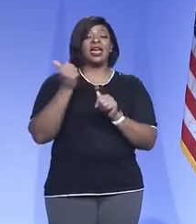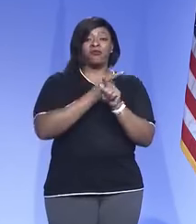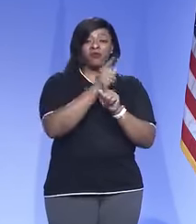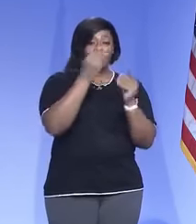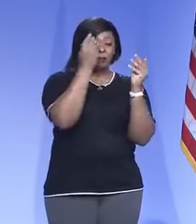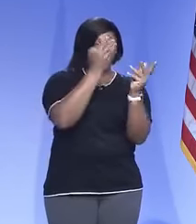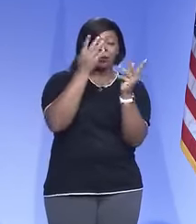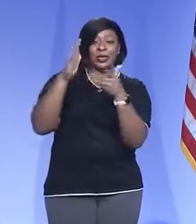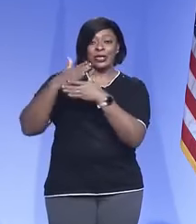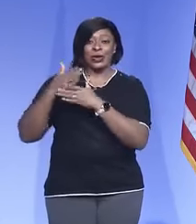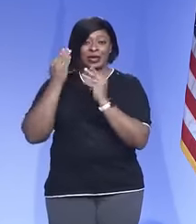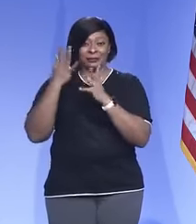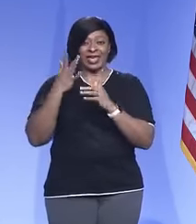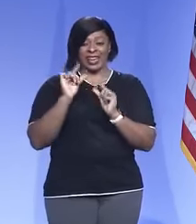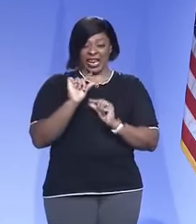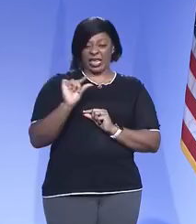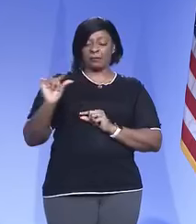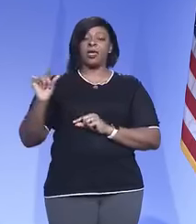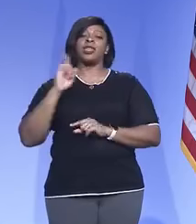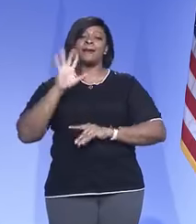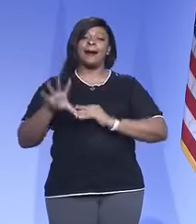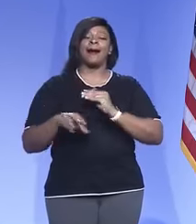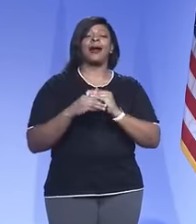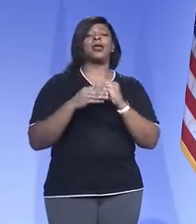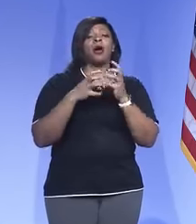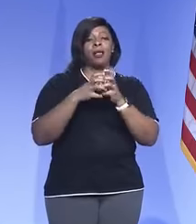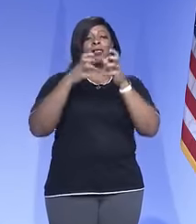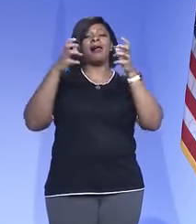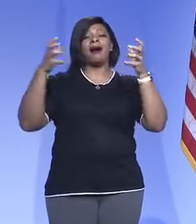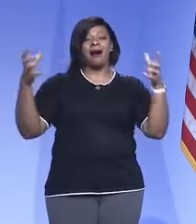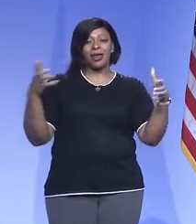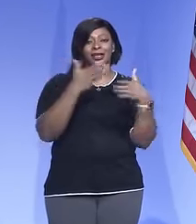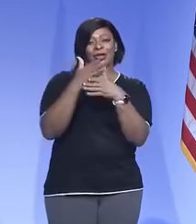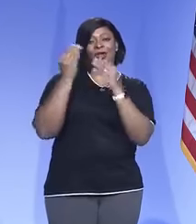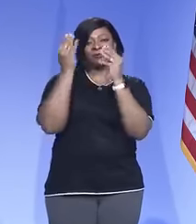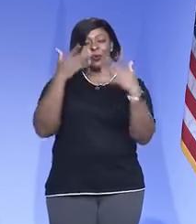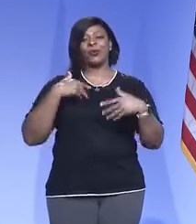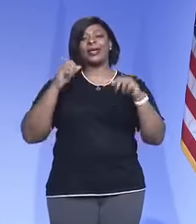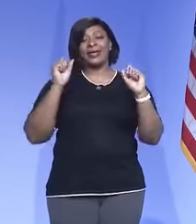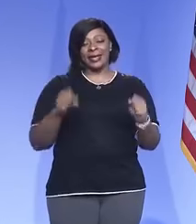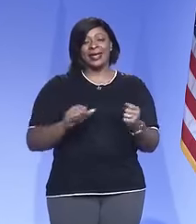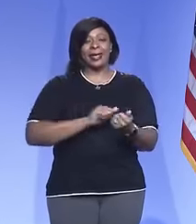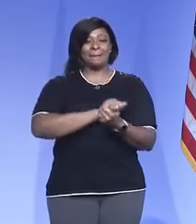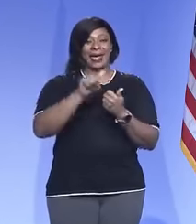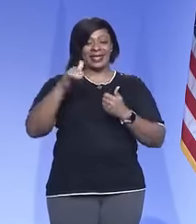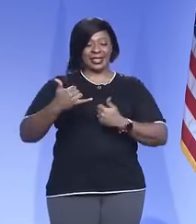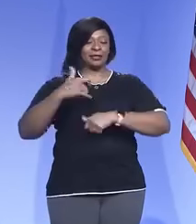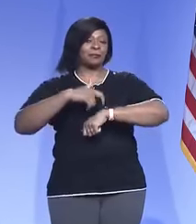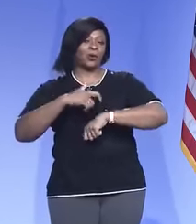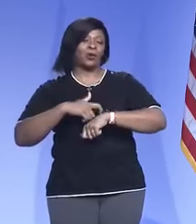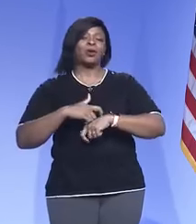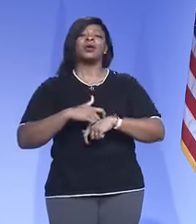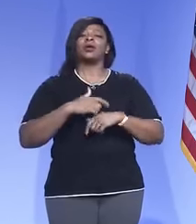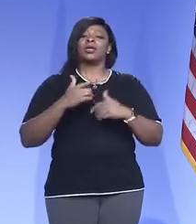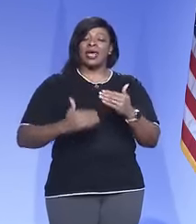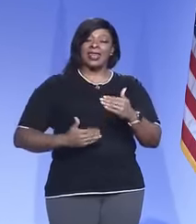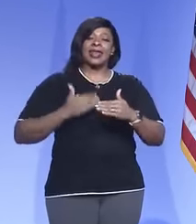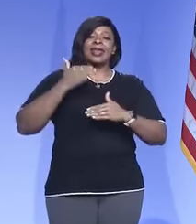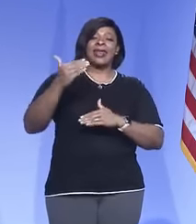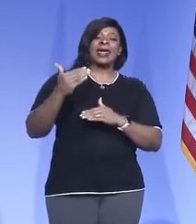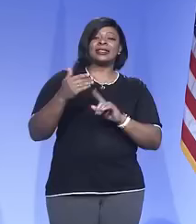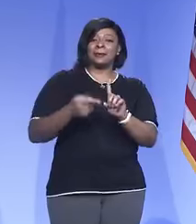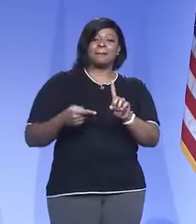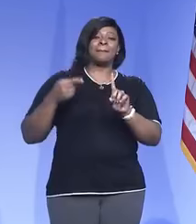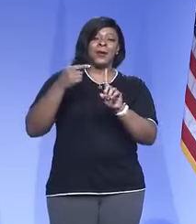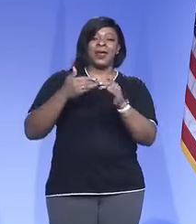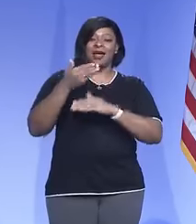little bit, then that will add up to a whole lot. And I think we will be able to get past this moment and on to the next milestone and